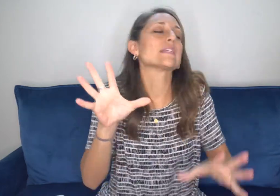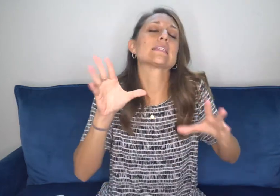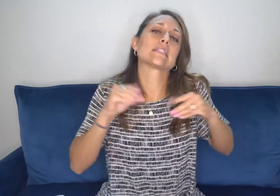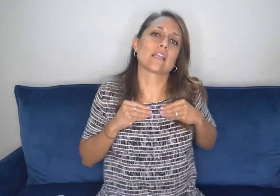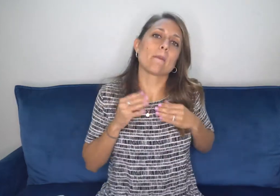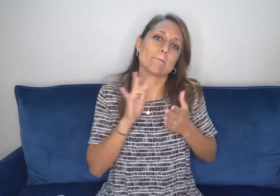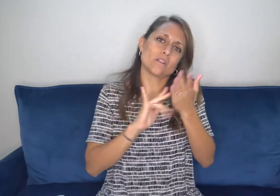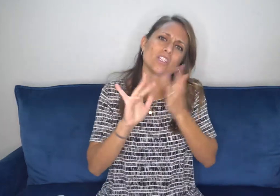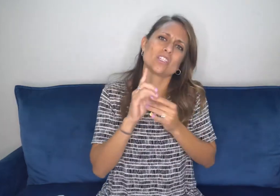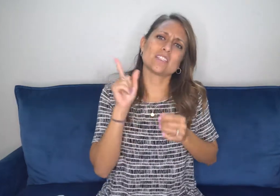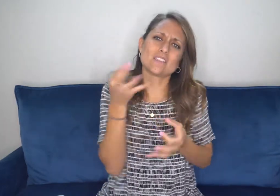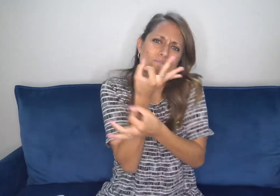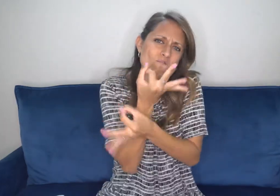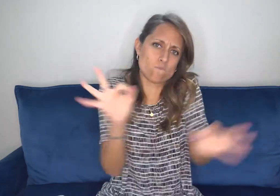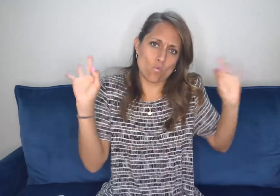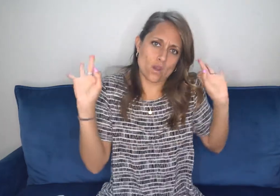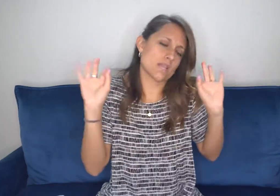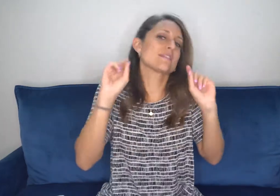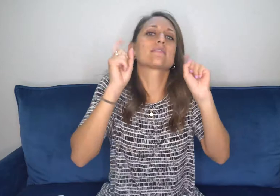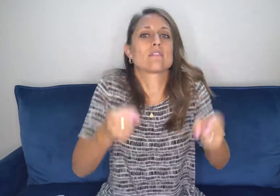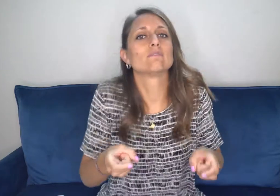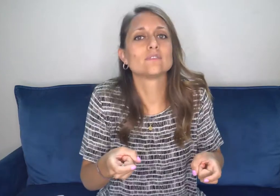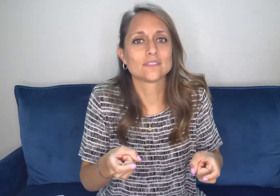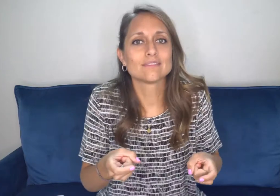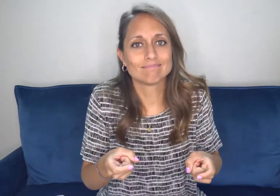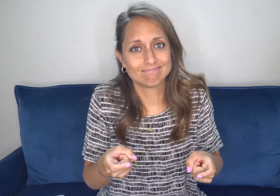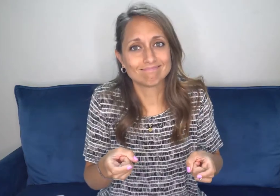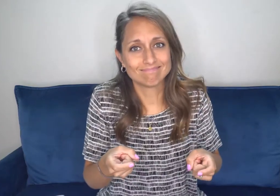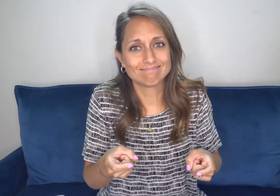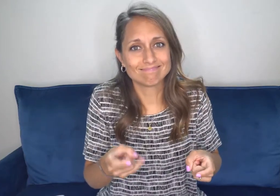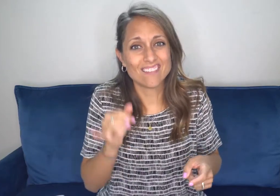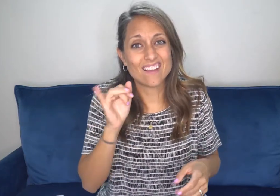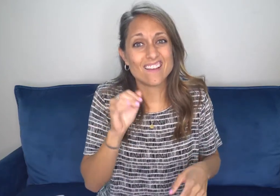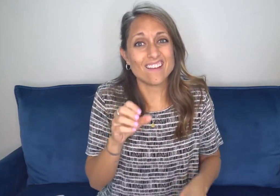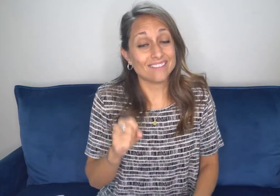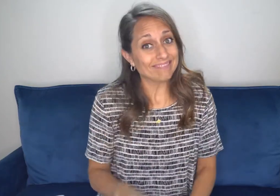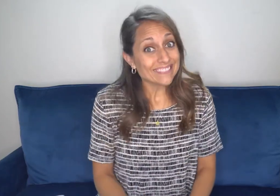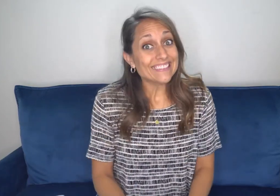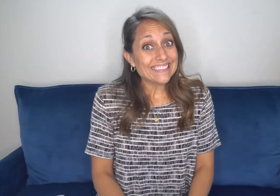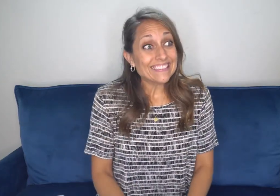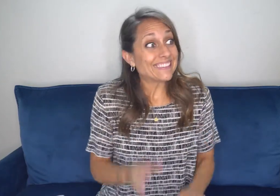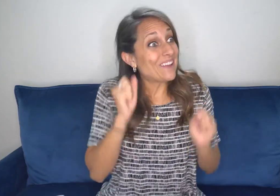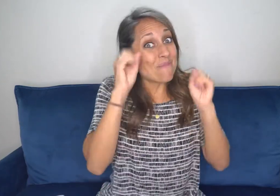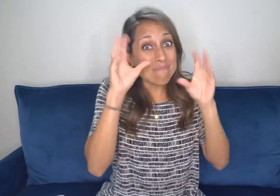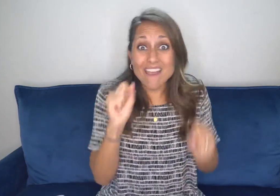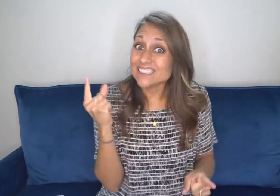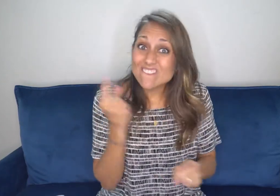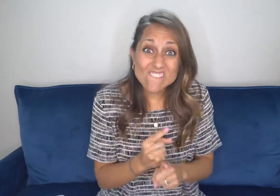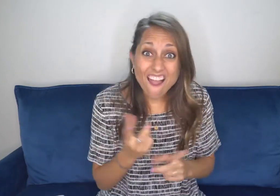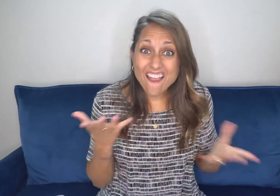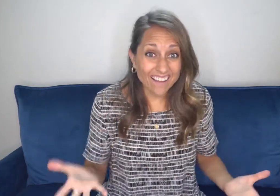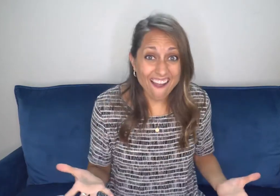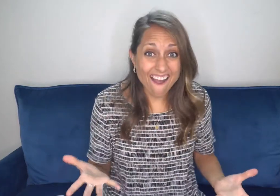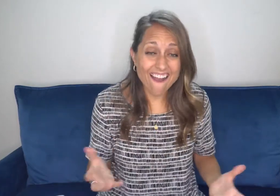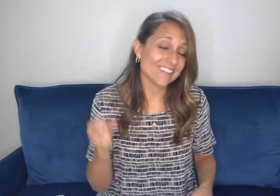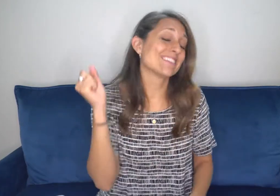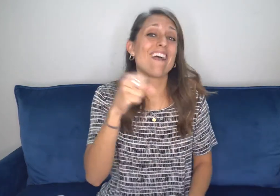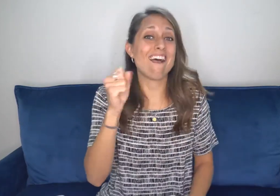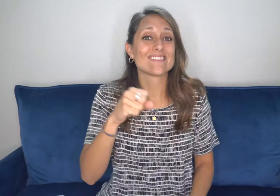but not for our salvation. His salvation is a free gift for us. And it's, it's amazing. It's amazing